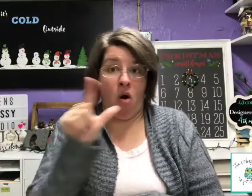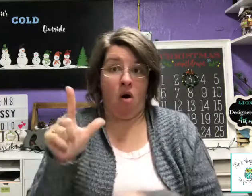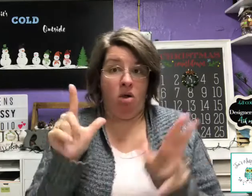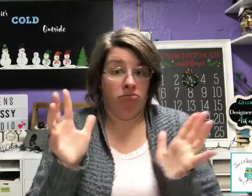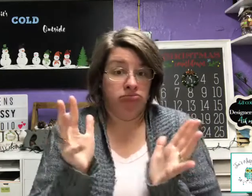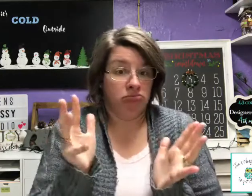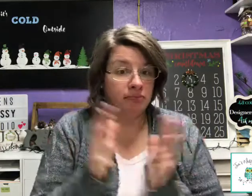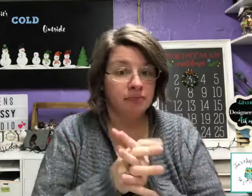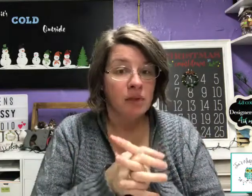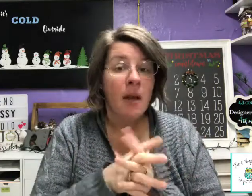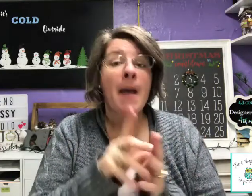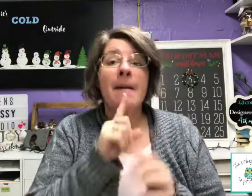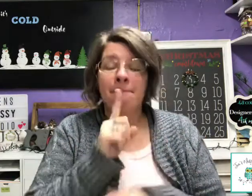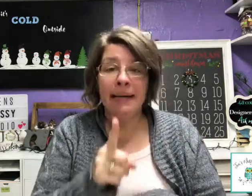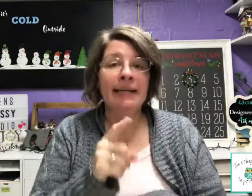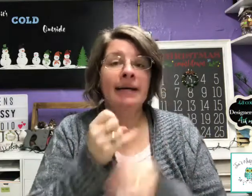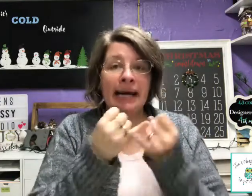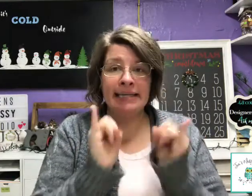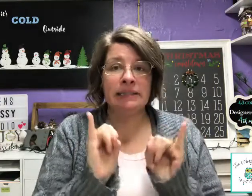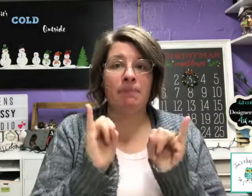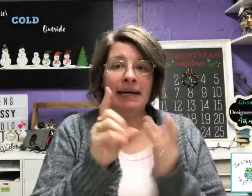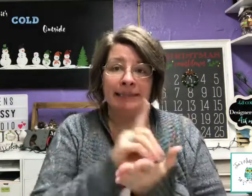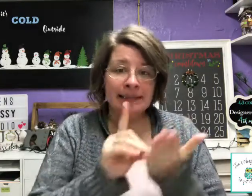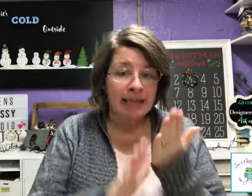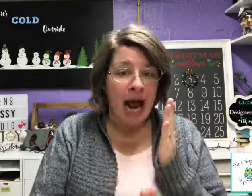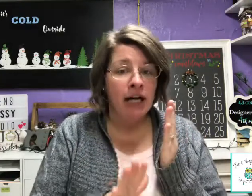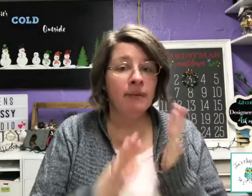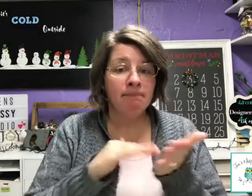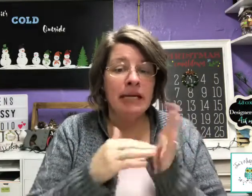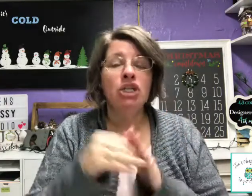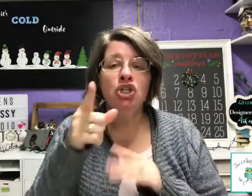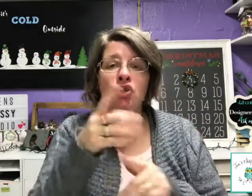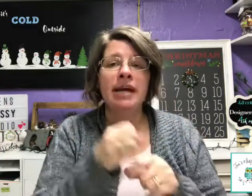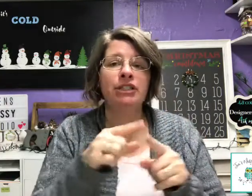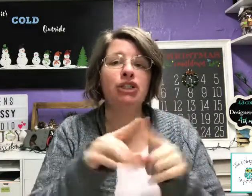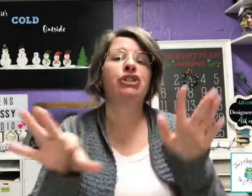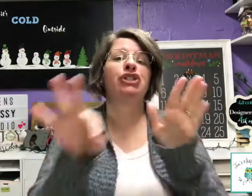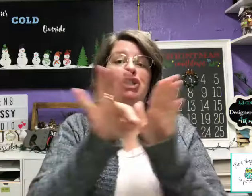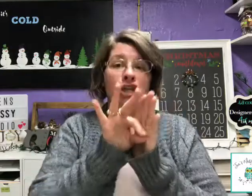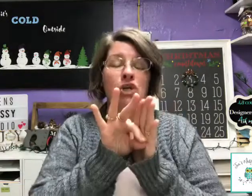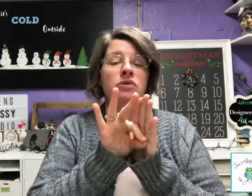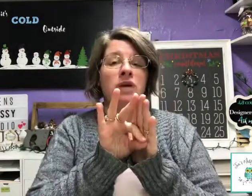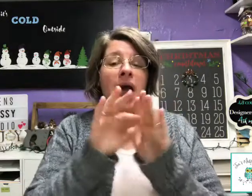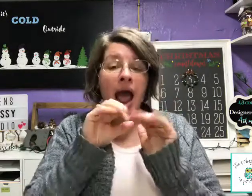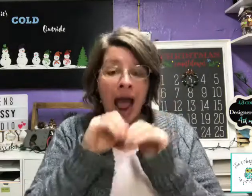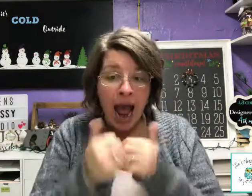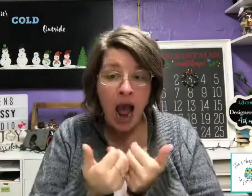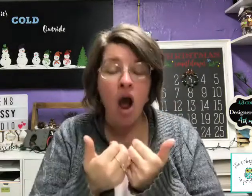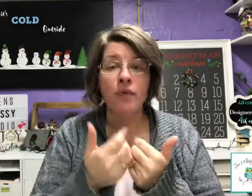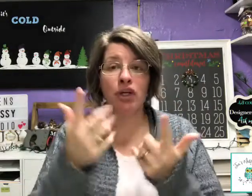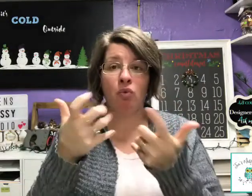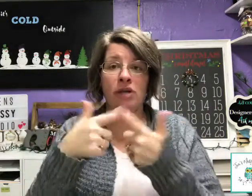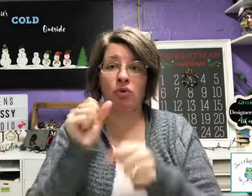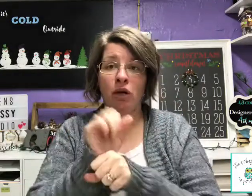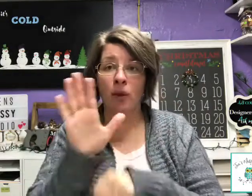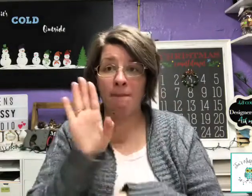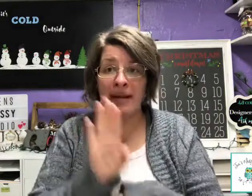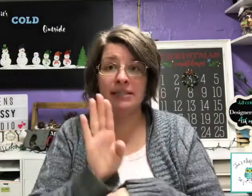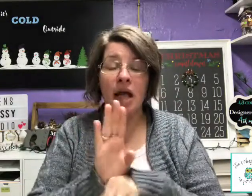all. Being an extraordinary desire means you can achieve how you want to work with business,